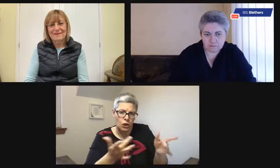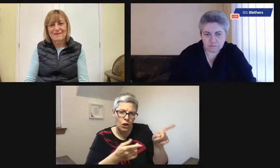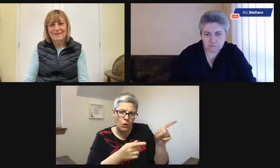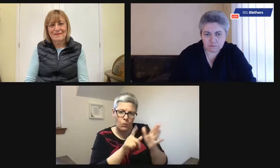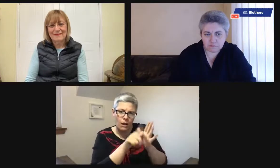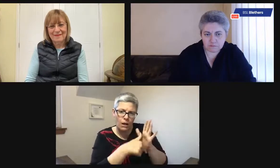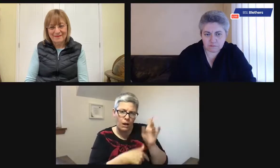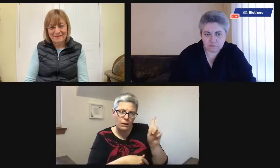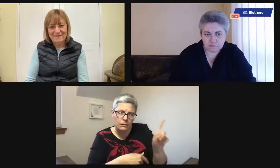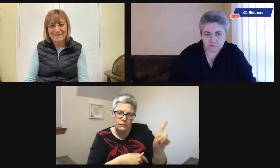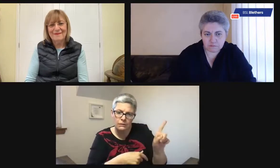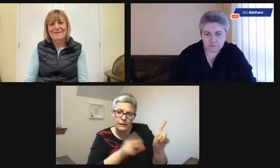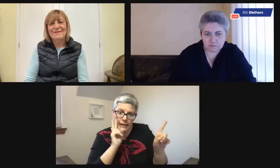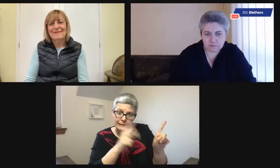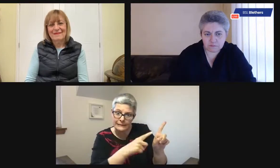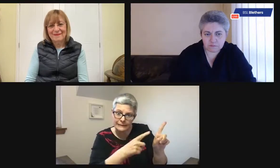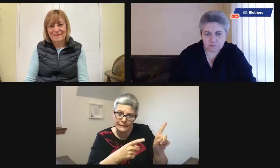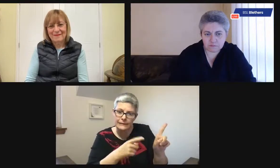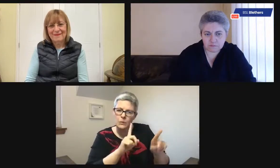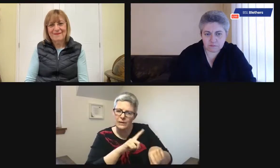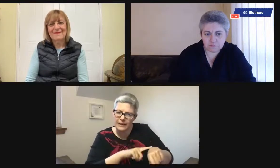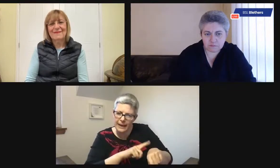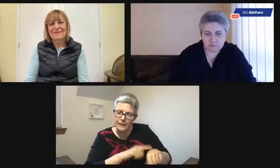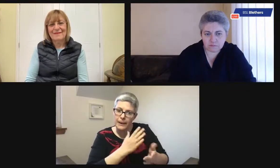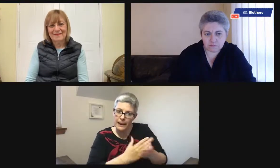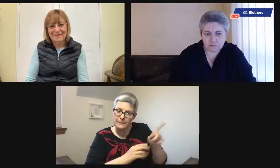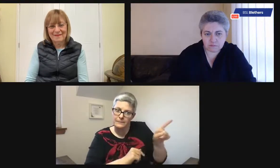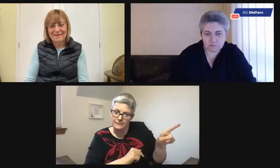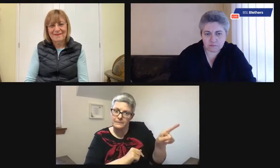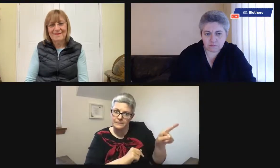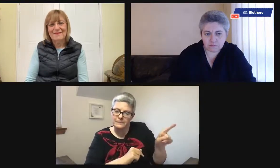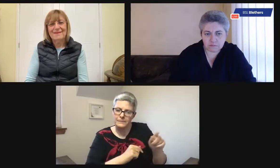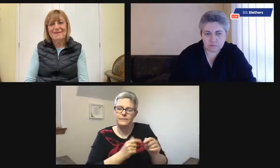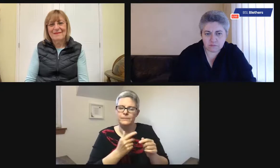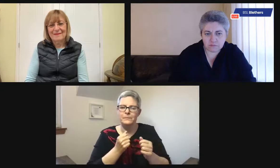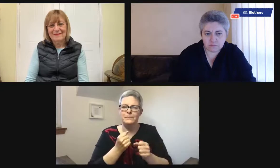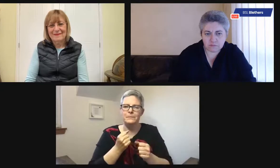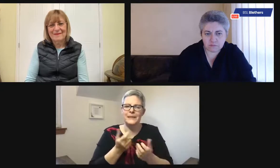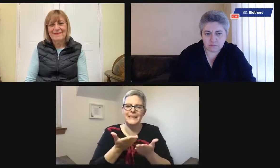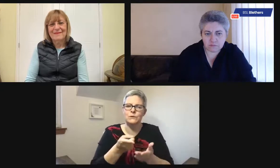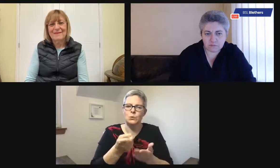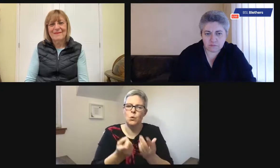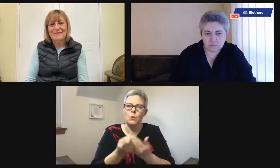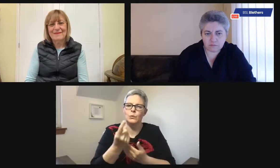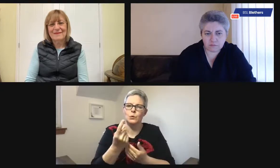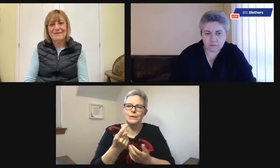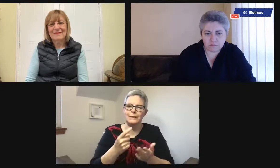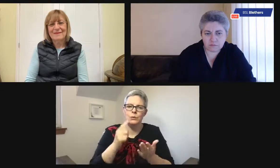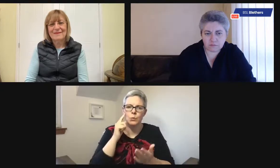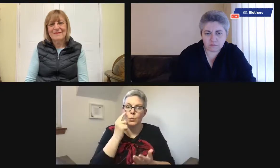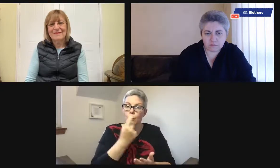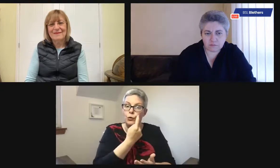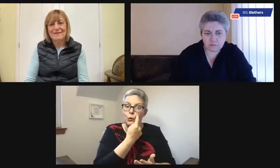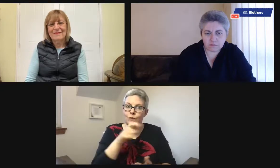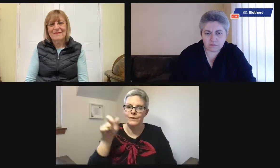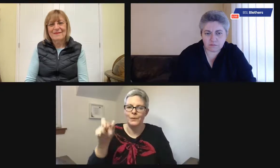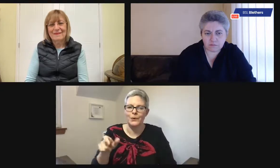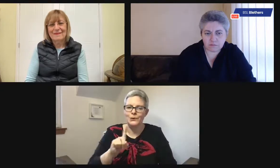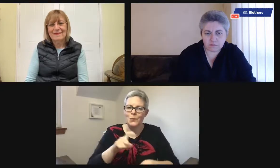it outside? Can you see the time of day outside? Can you see the light? What time is it on the clock? Can you, what time is it?